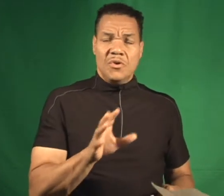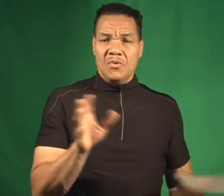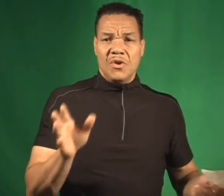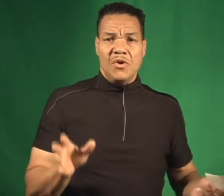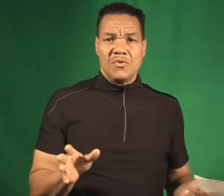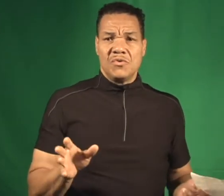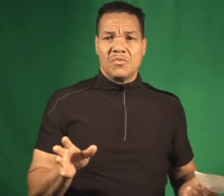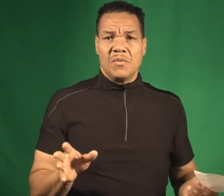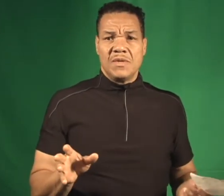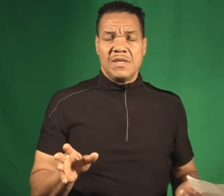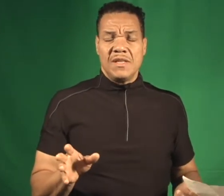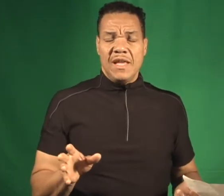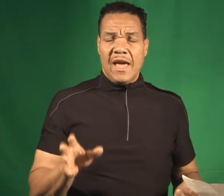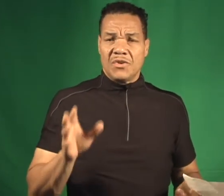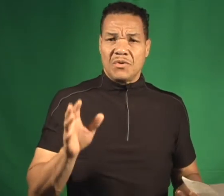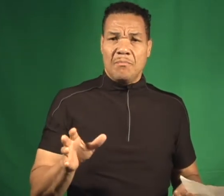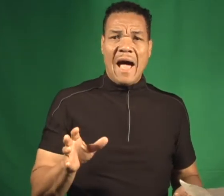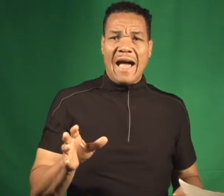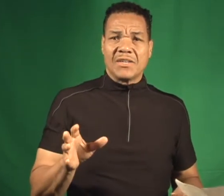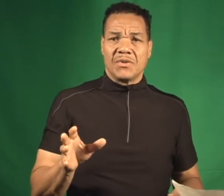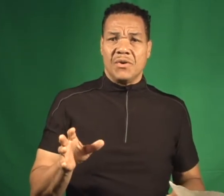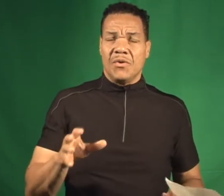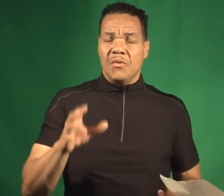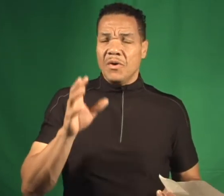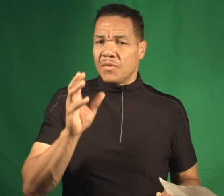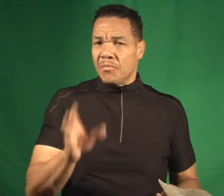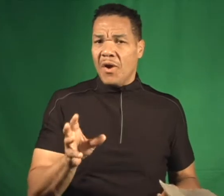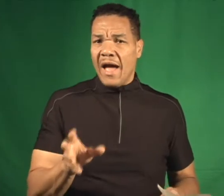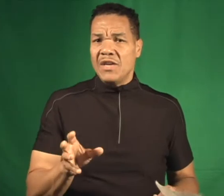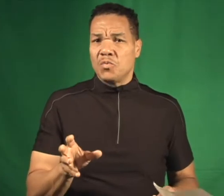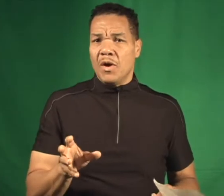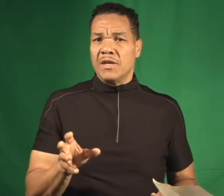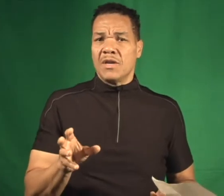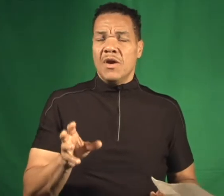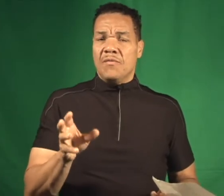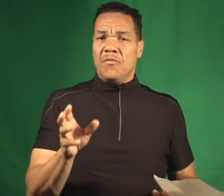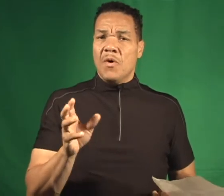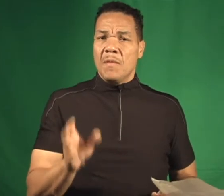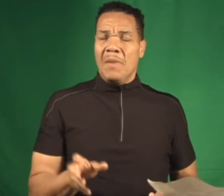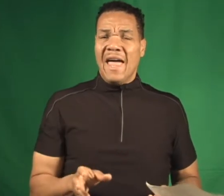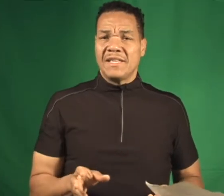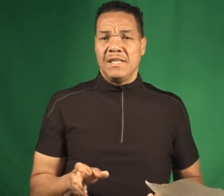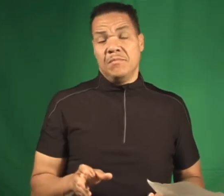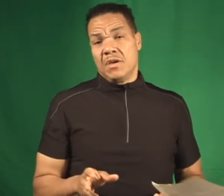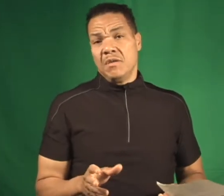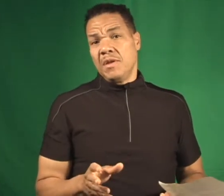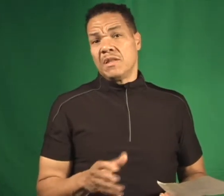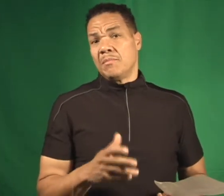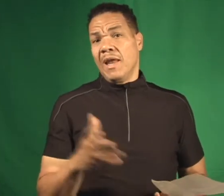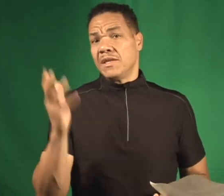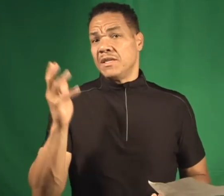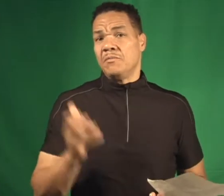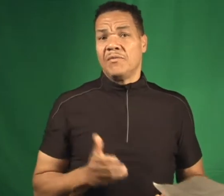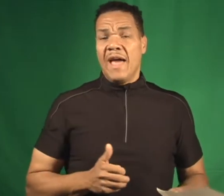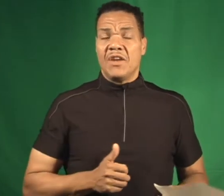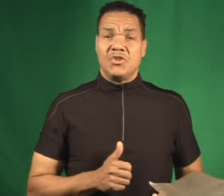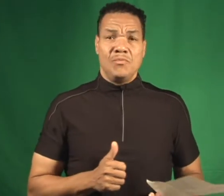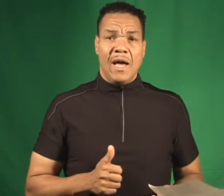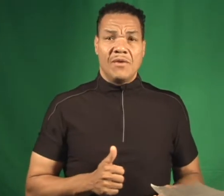Who knows what was in the actual box or what the prize was for the black team? It could have been that the black team would have had a two pound